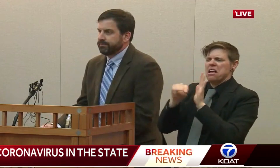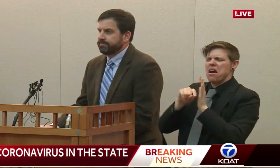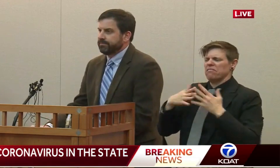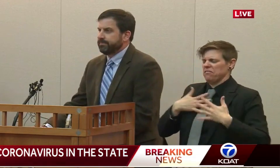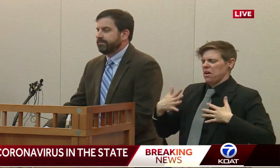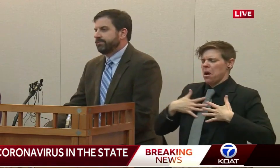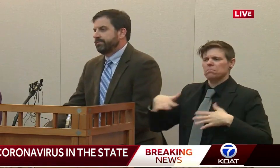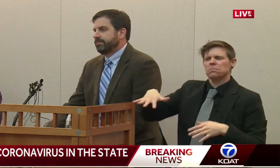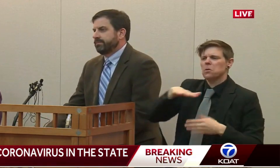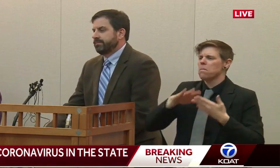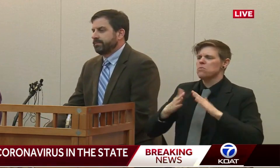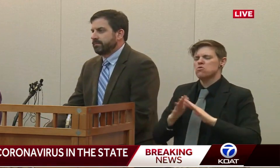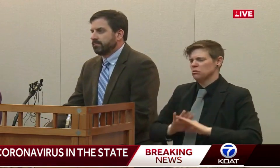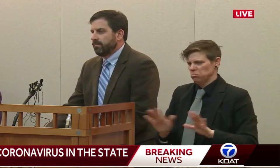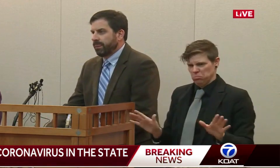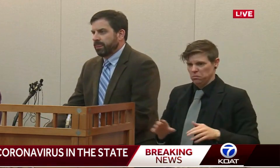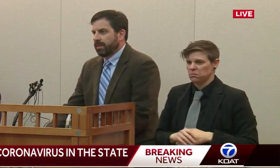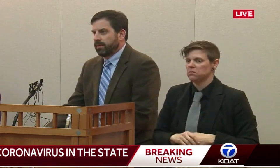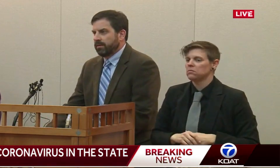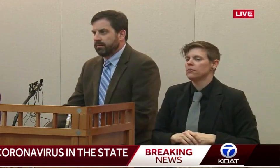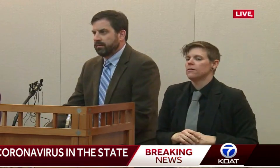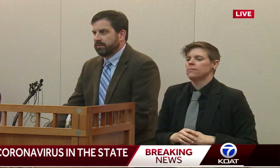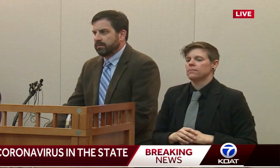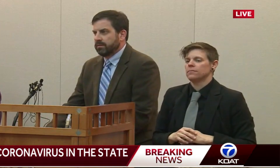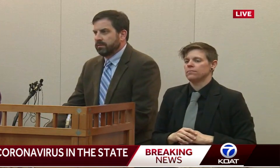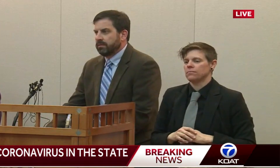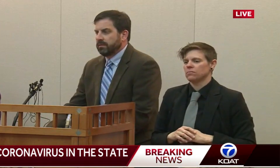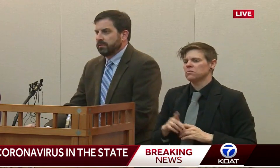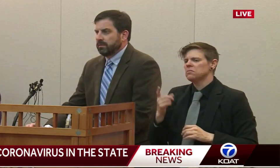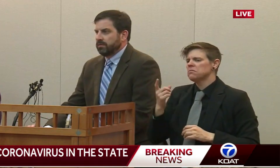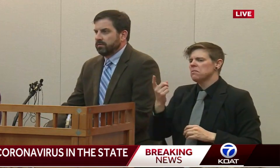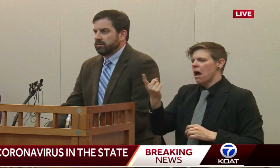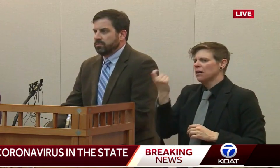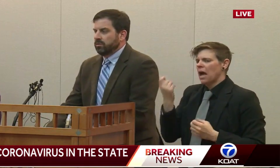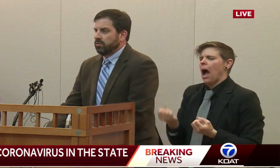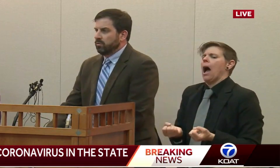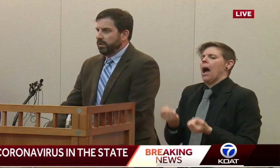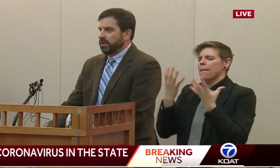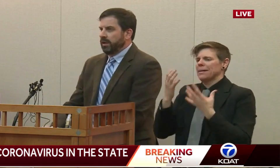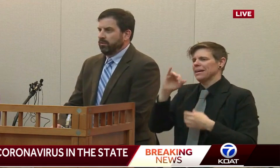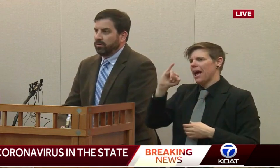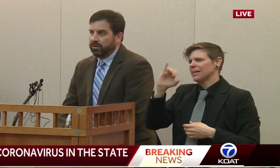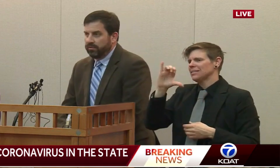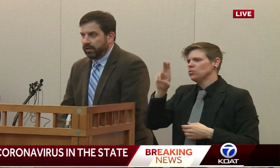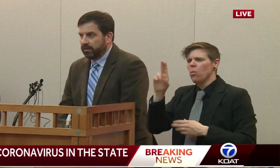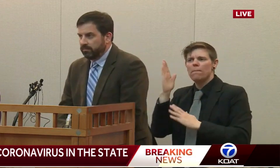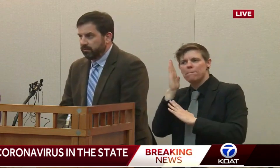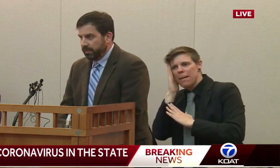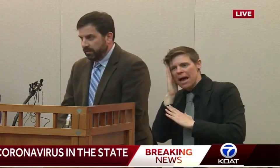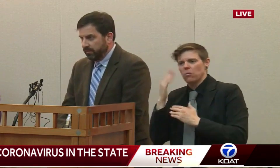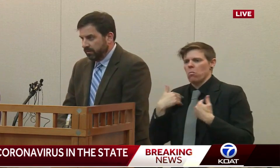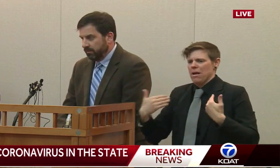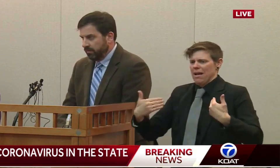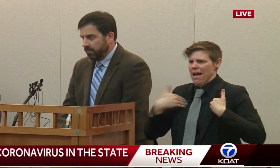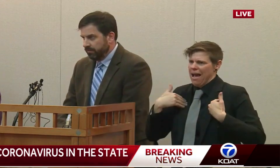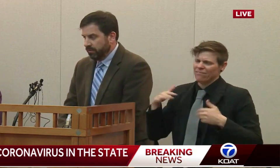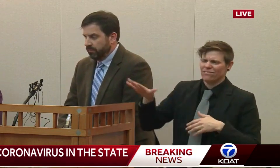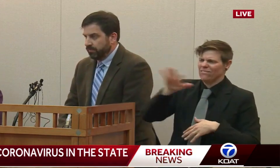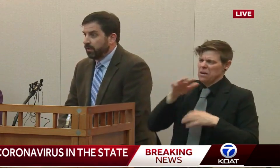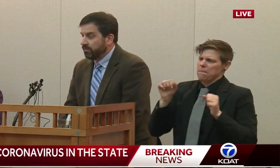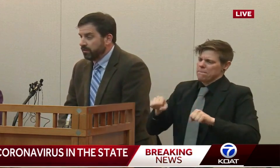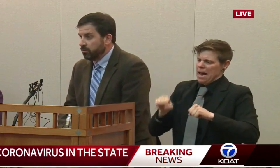And if I mind, how many ICU beds does the state have? So we, I don't know the exact number of beds